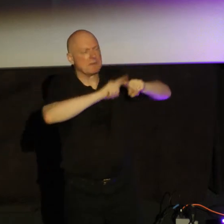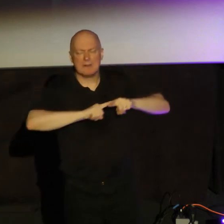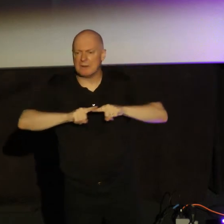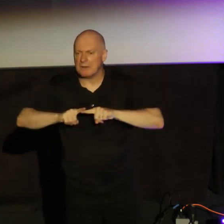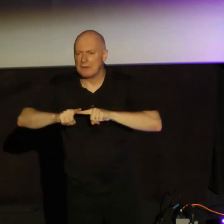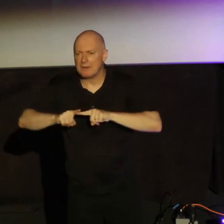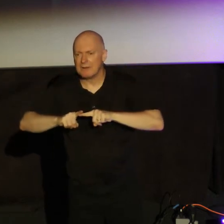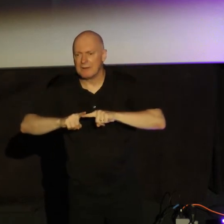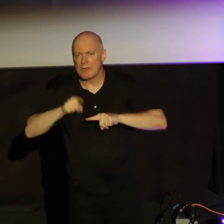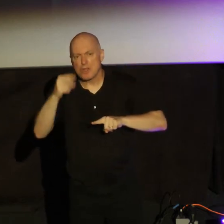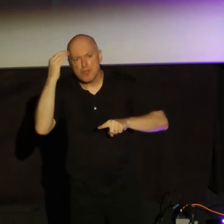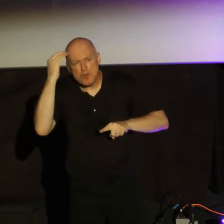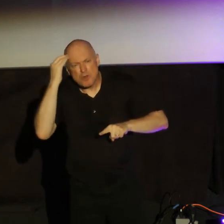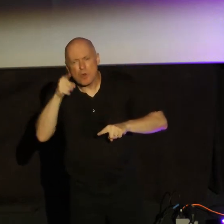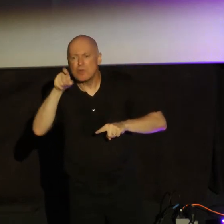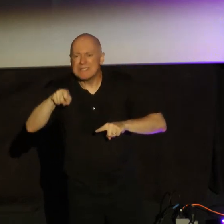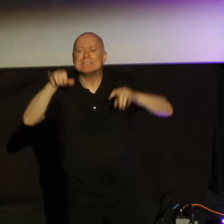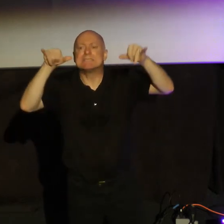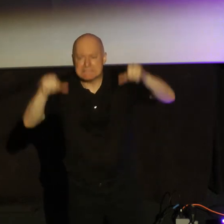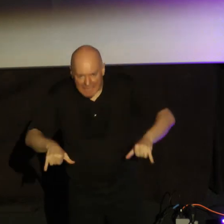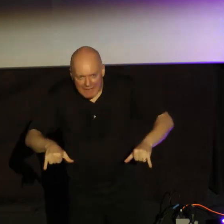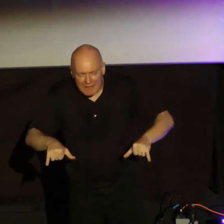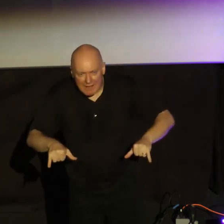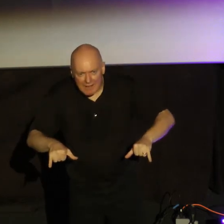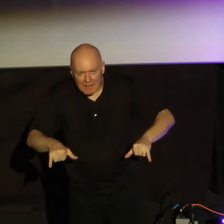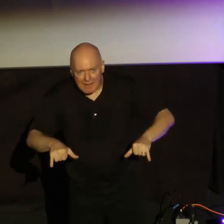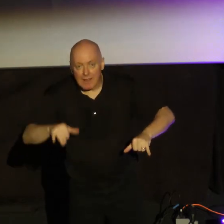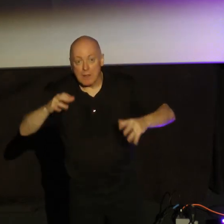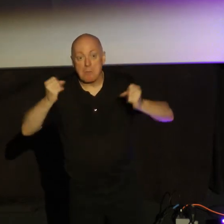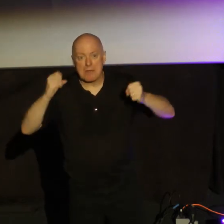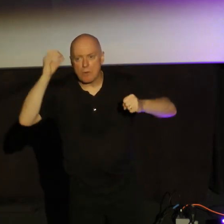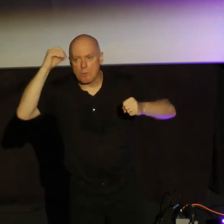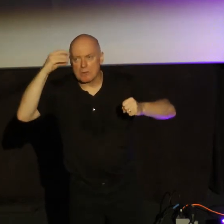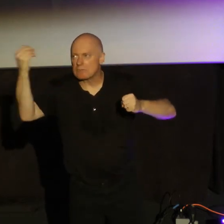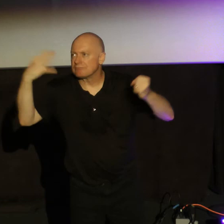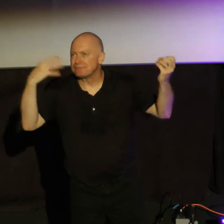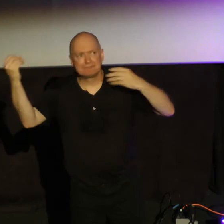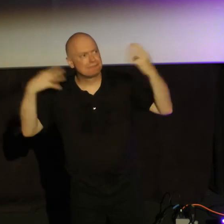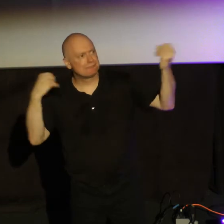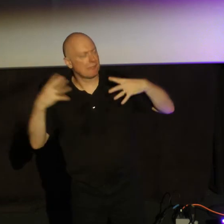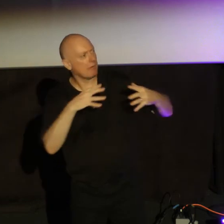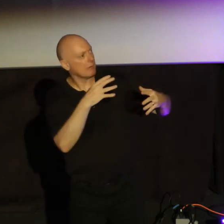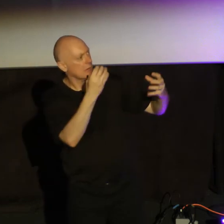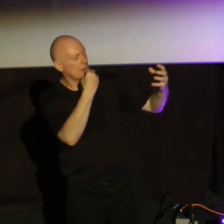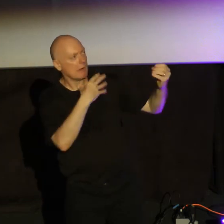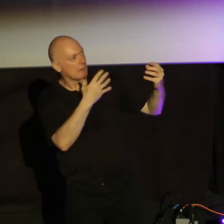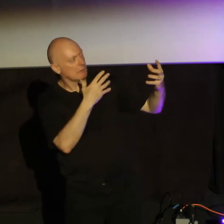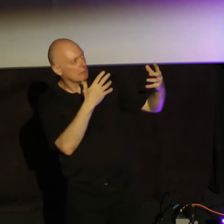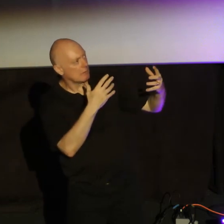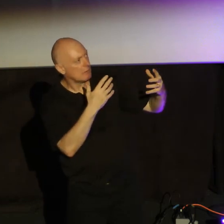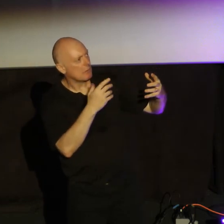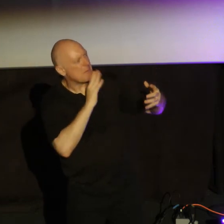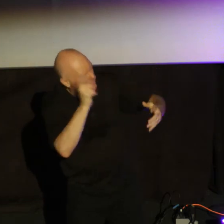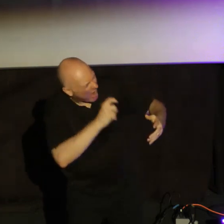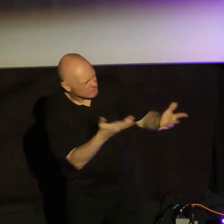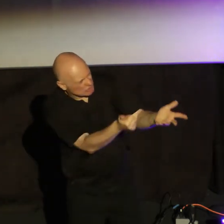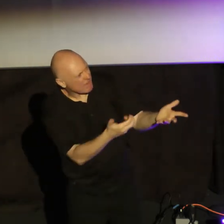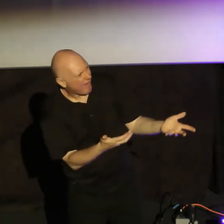And you know you need to stay. And the opinions around you are saying, look, do the right thing. Be wise. What are you doing? You're crazy.